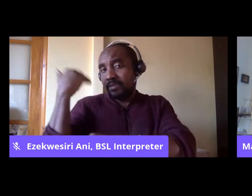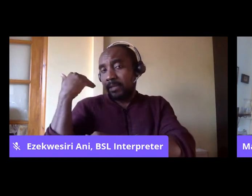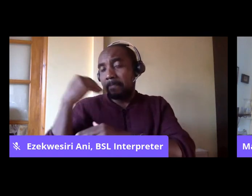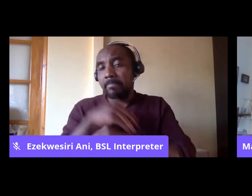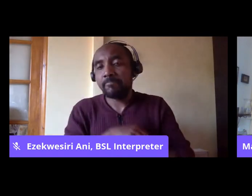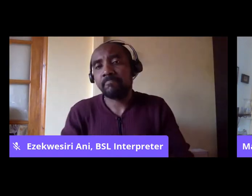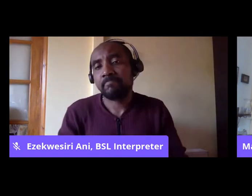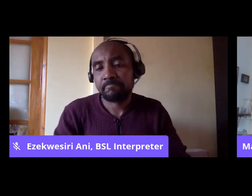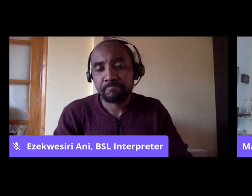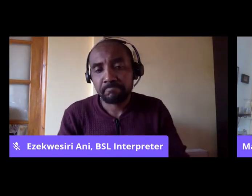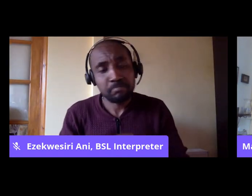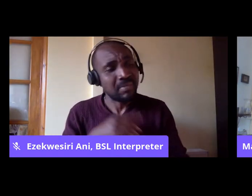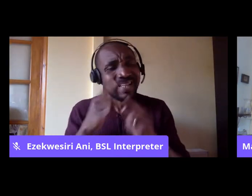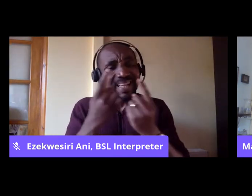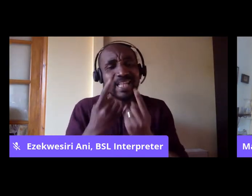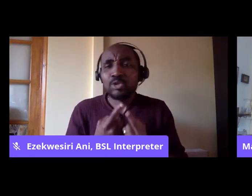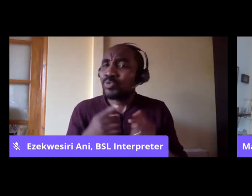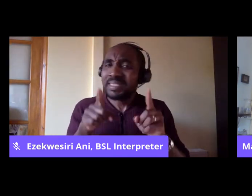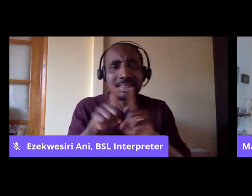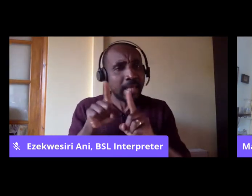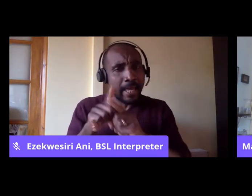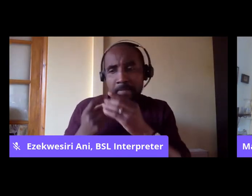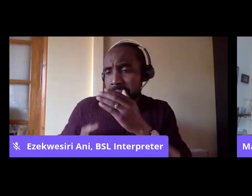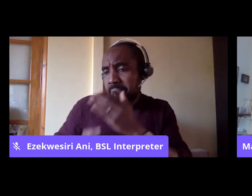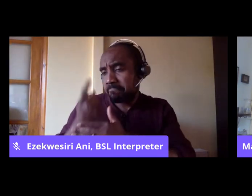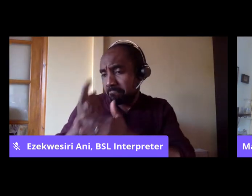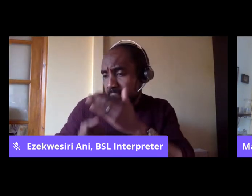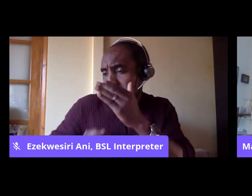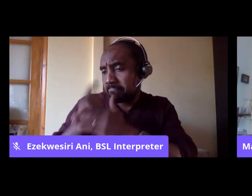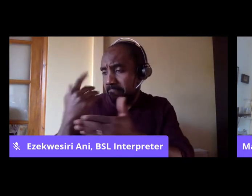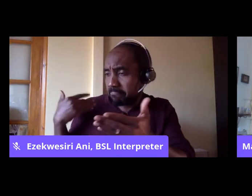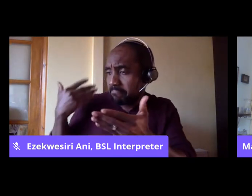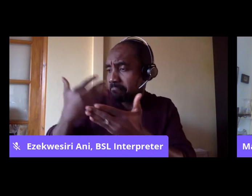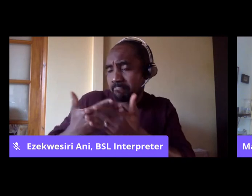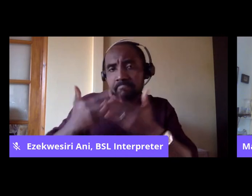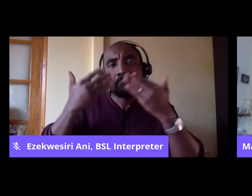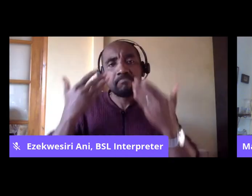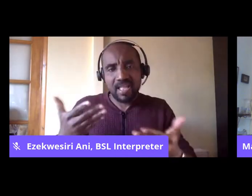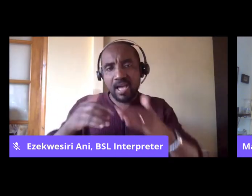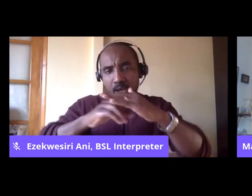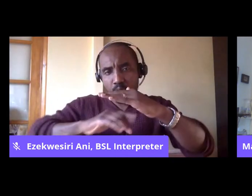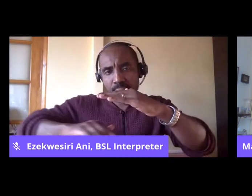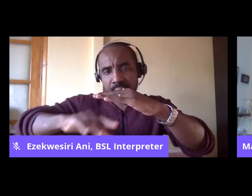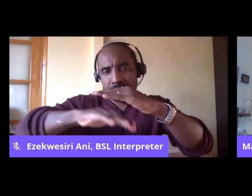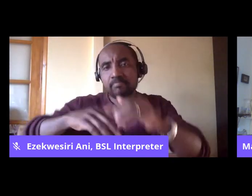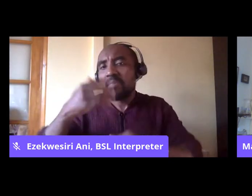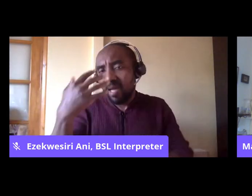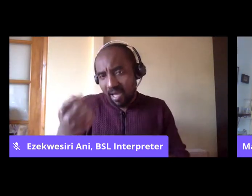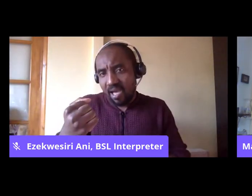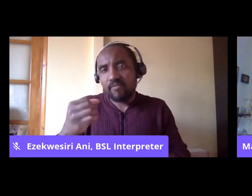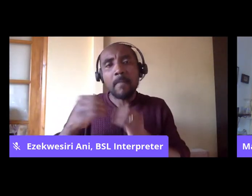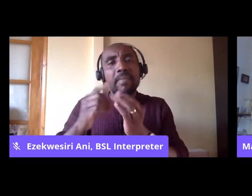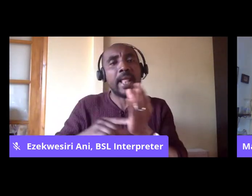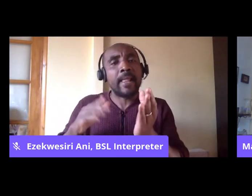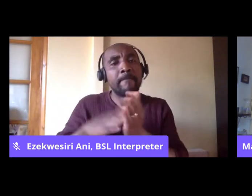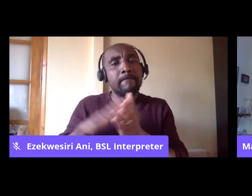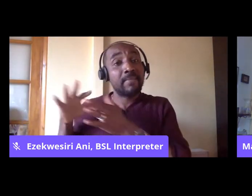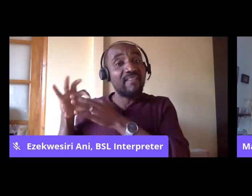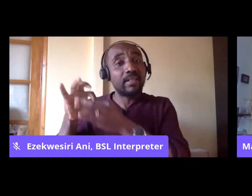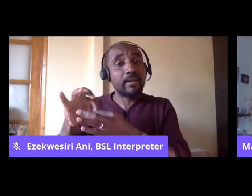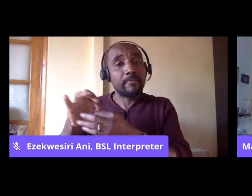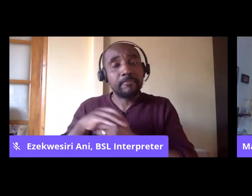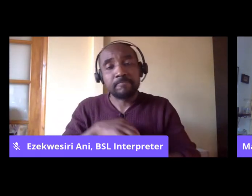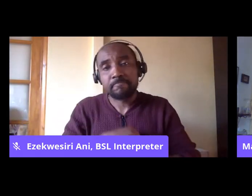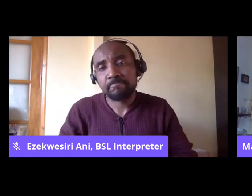these same issues keep coming up today and they still have relevance in the era of Black Lives Matter. So